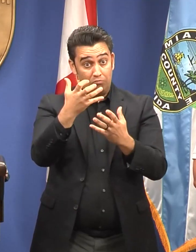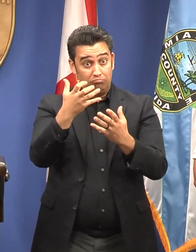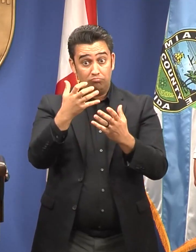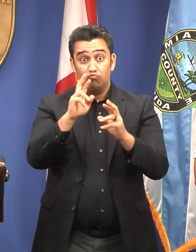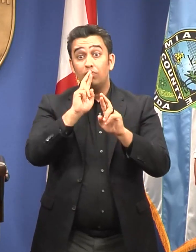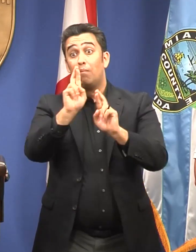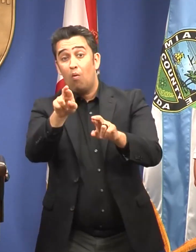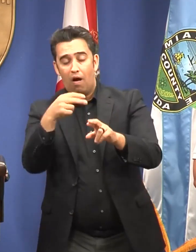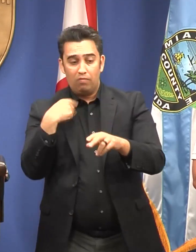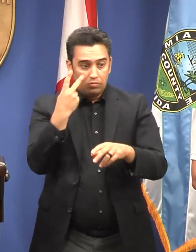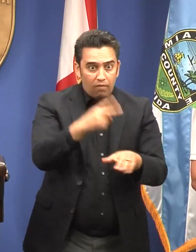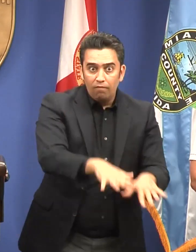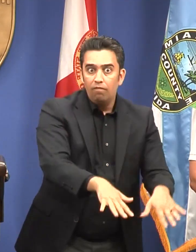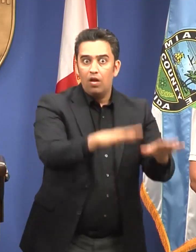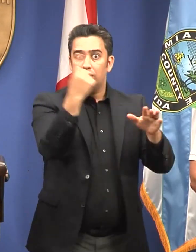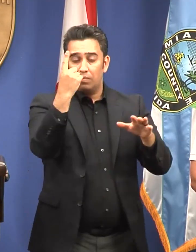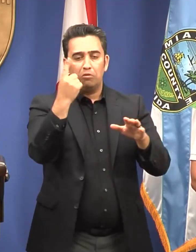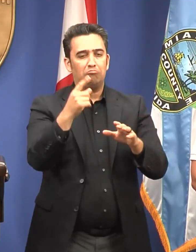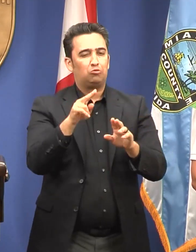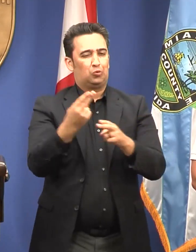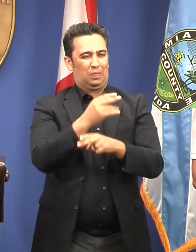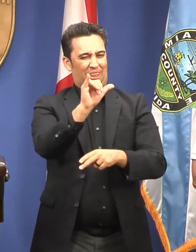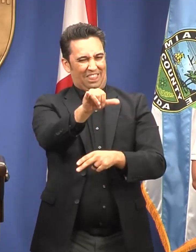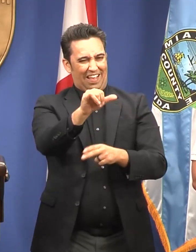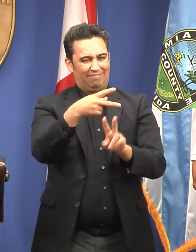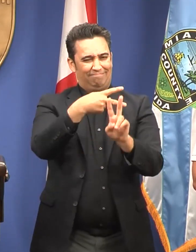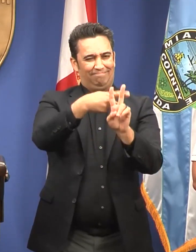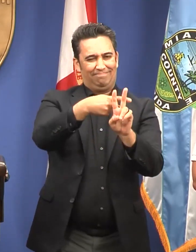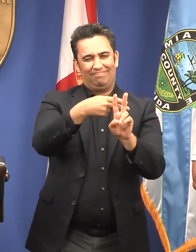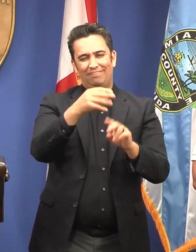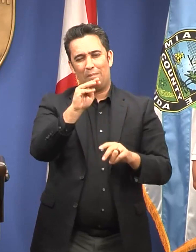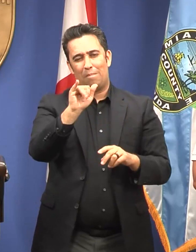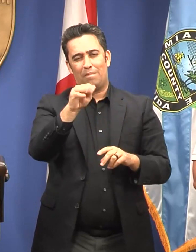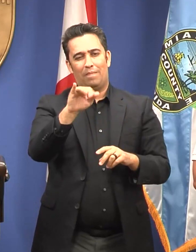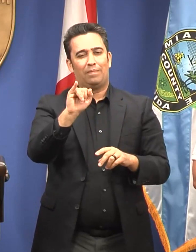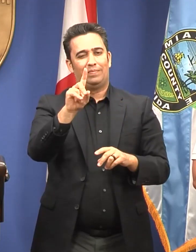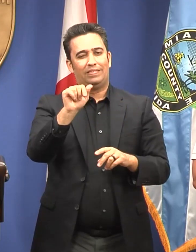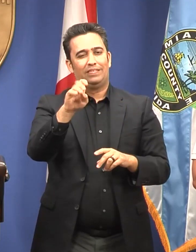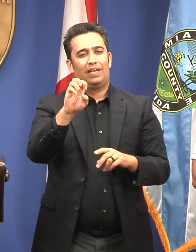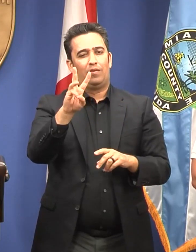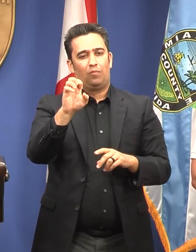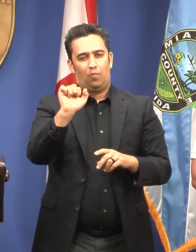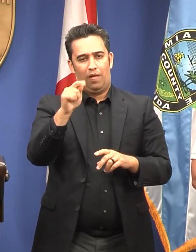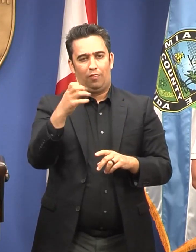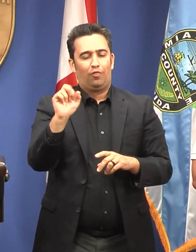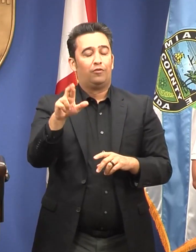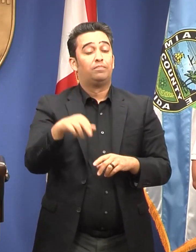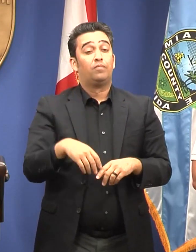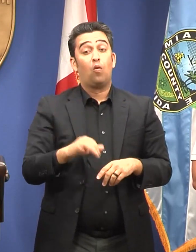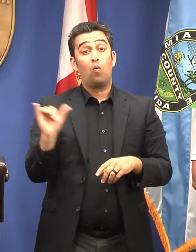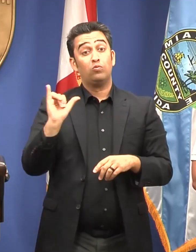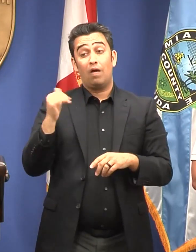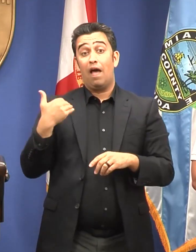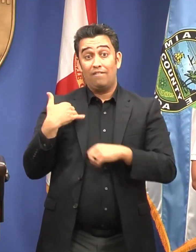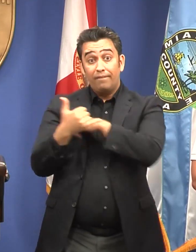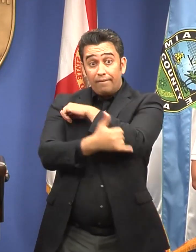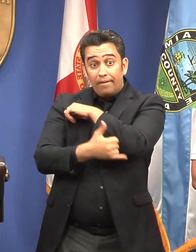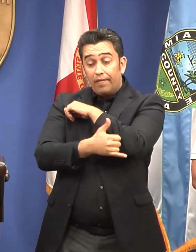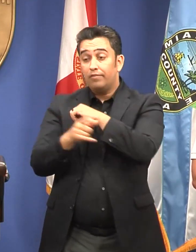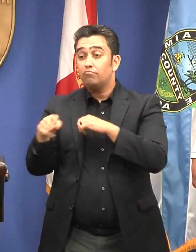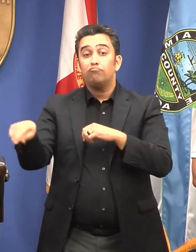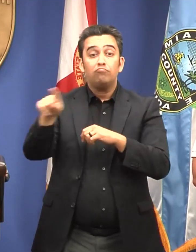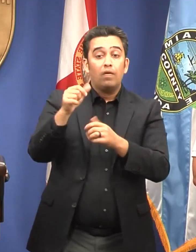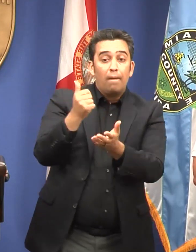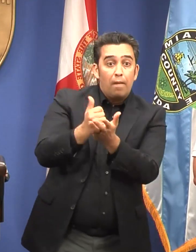hashtag Miami-Dade Weather. And we have county crews on standby, on alert, to go and